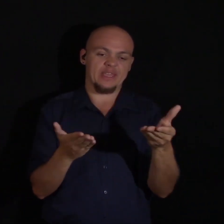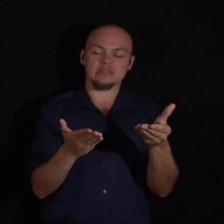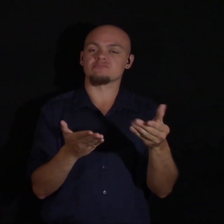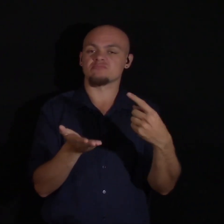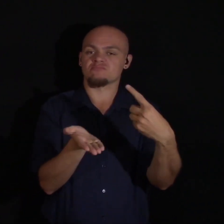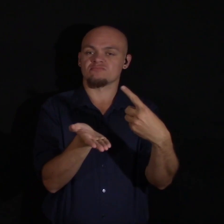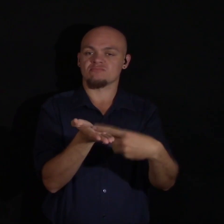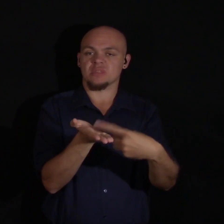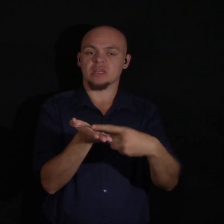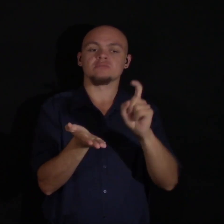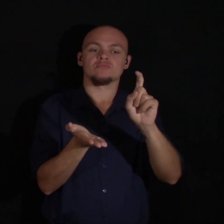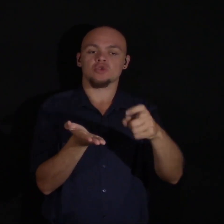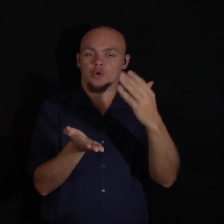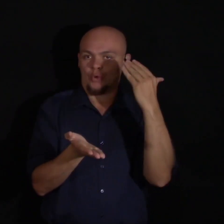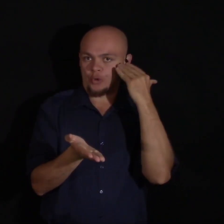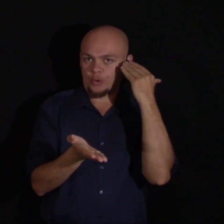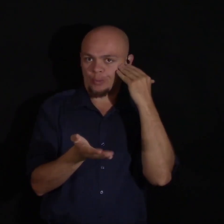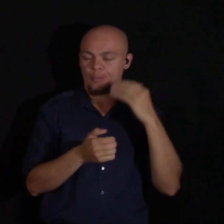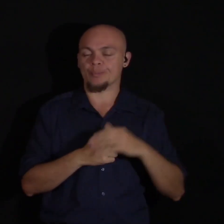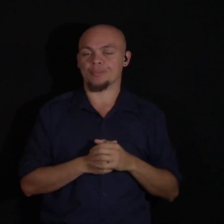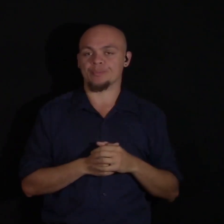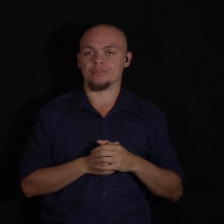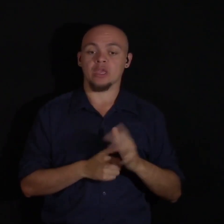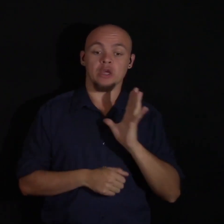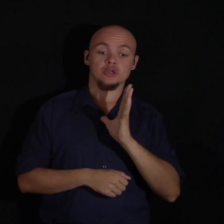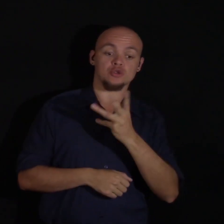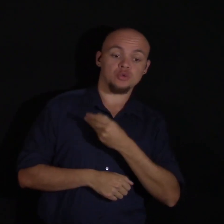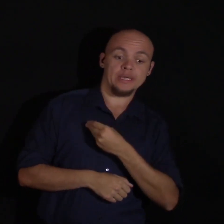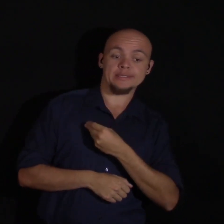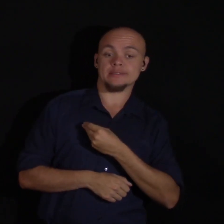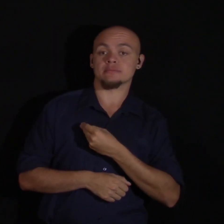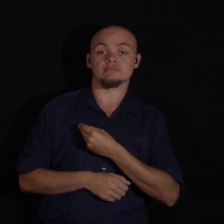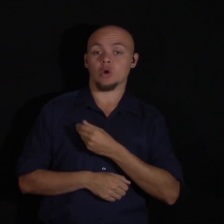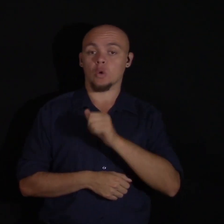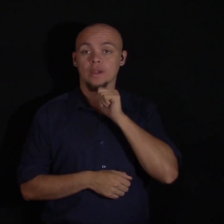needs to know, regardless of whether you're transgender or not.